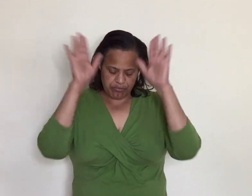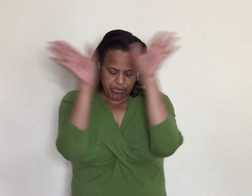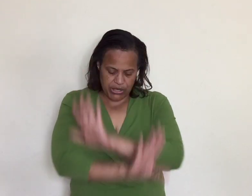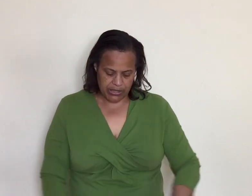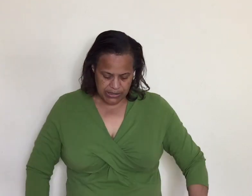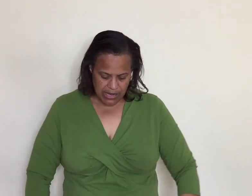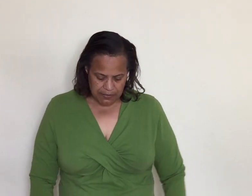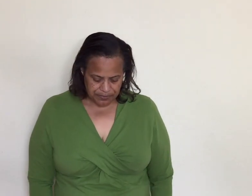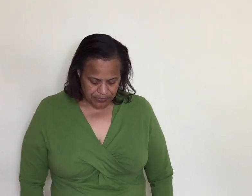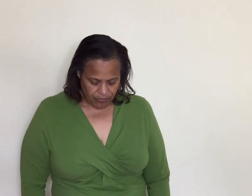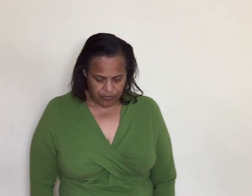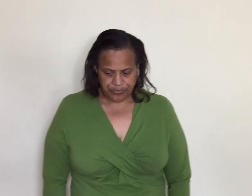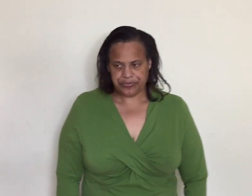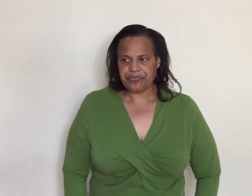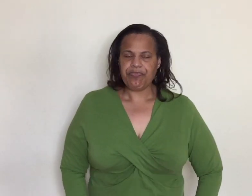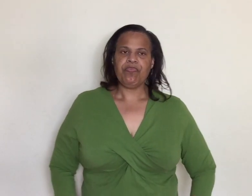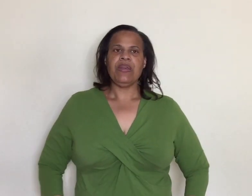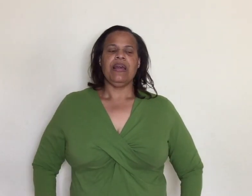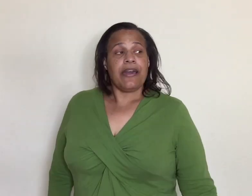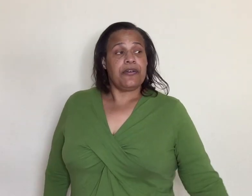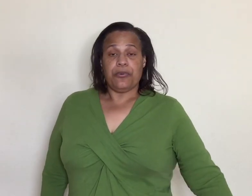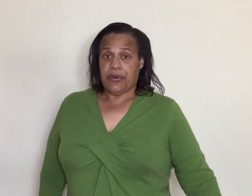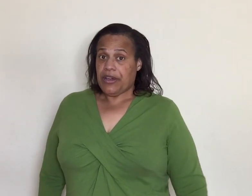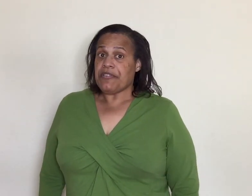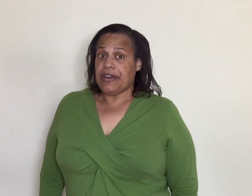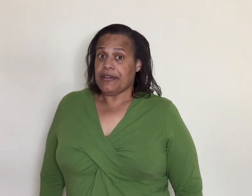yeah stop i gotta go to work every day